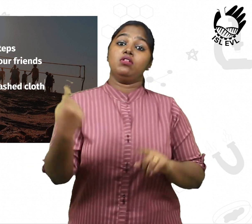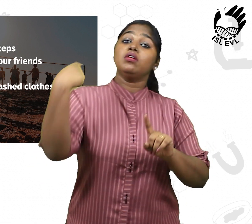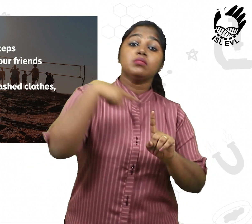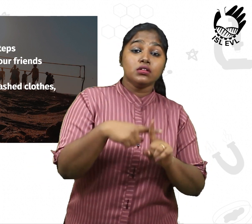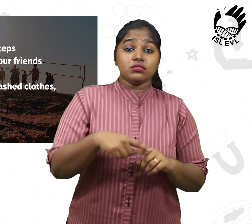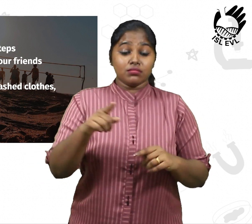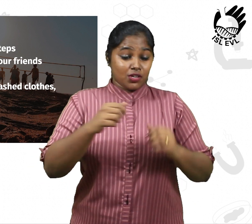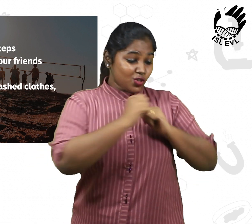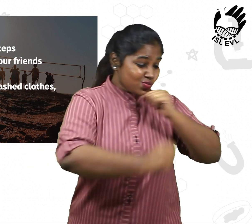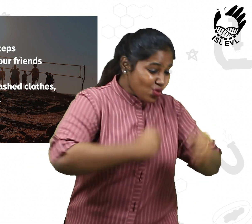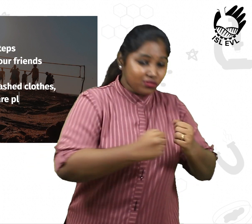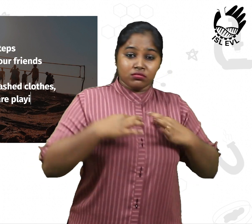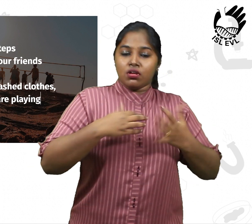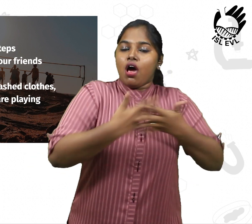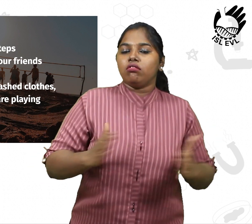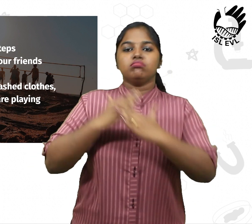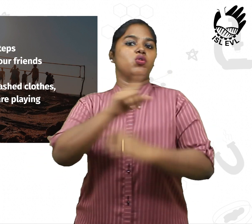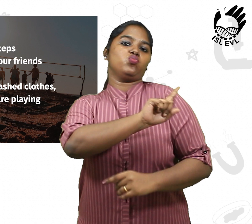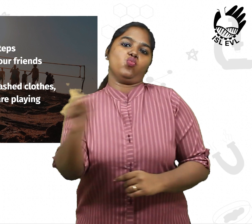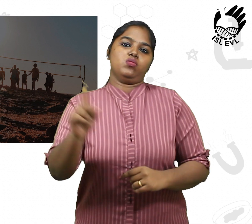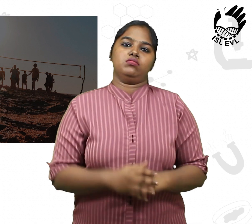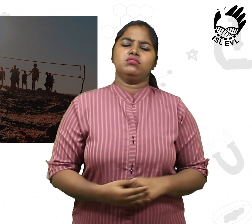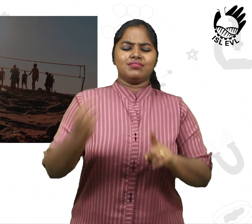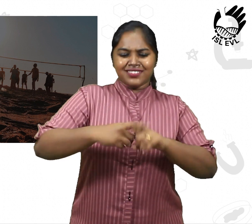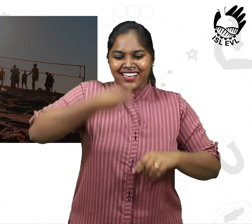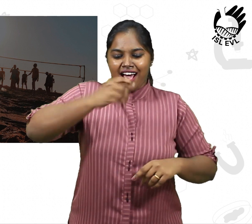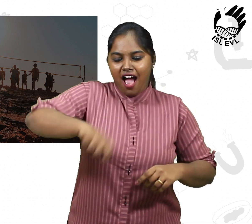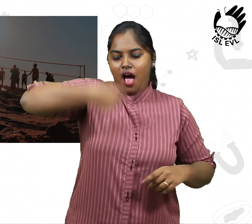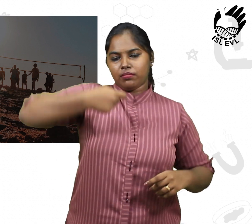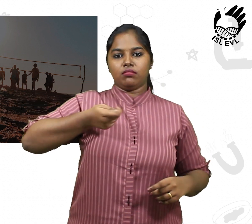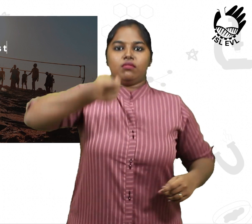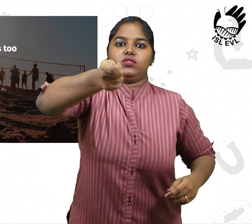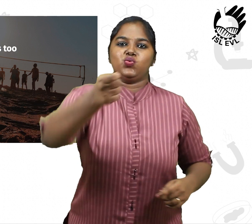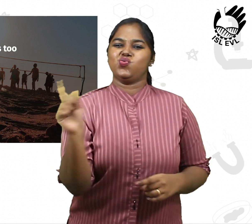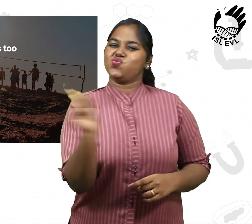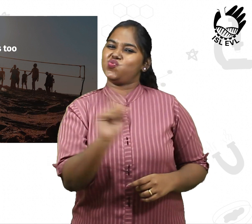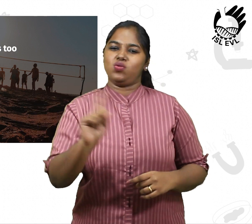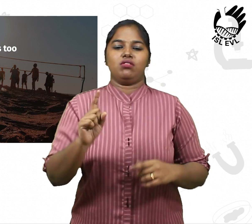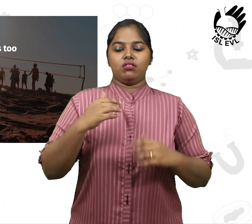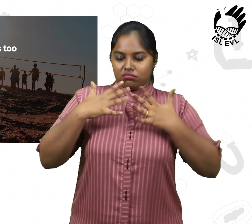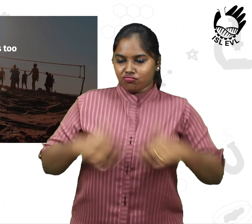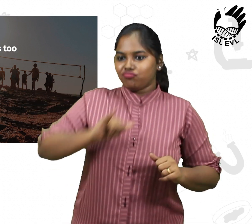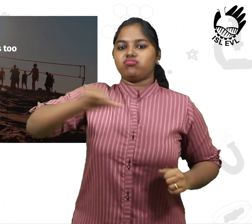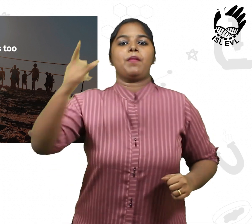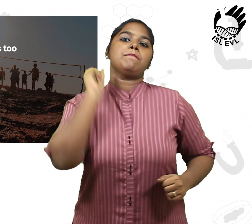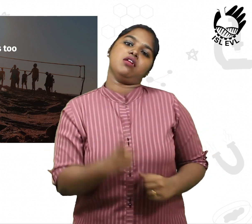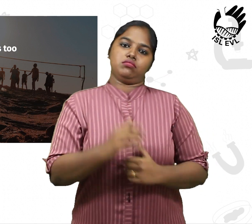especially when you are playing sports. Avoid sharing utensils too so your friends are as healthy as you.